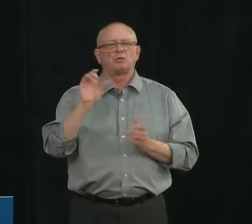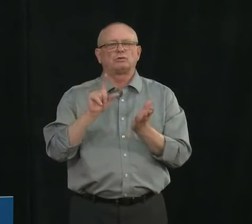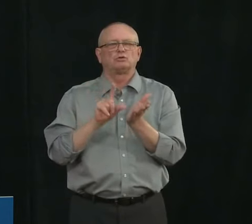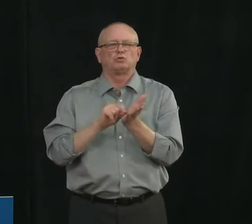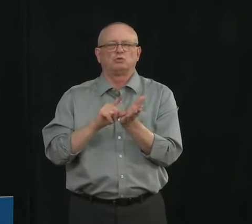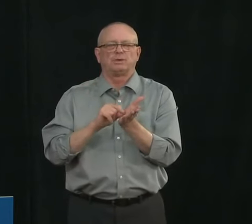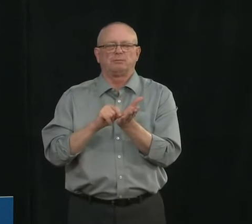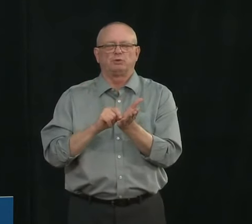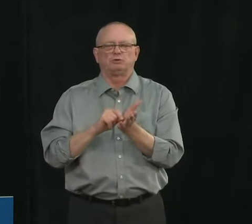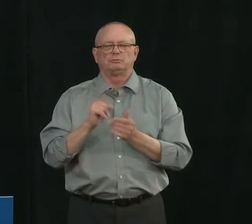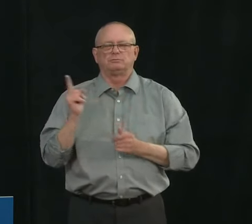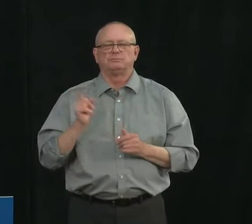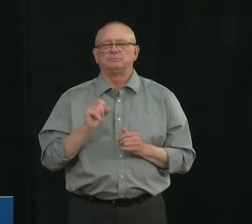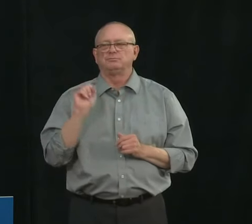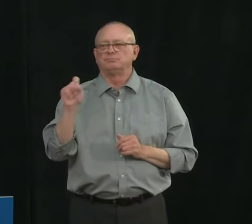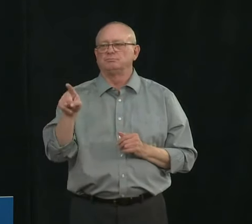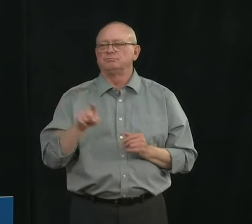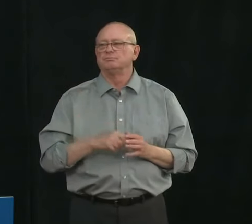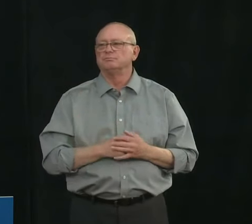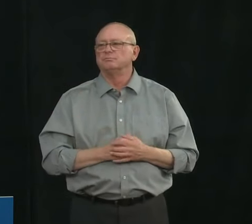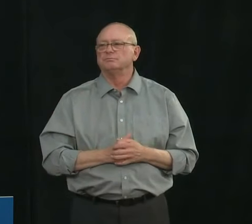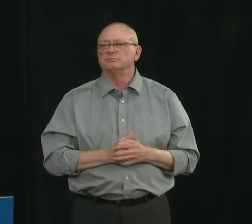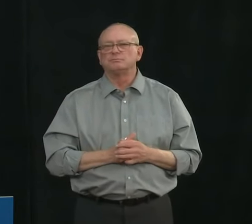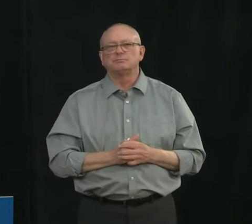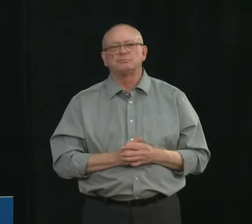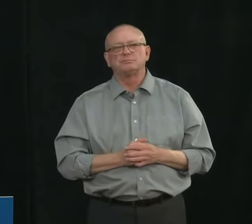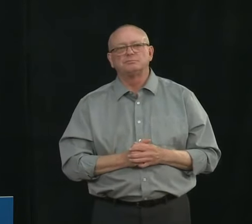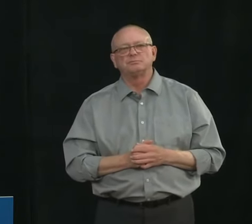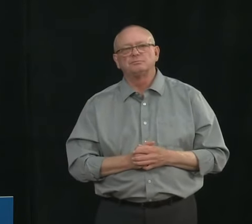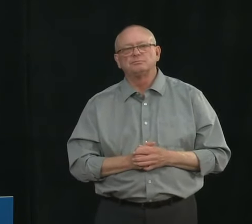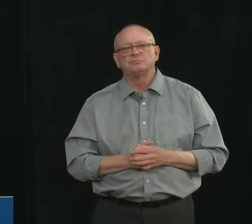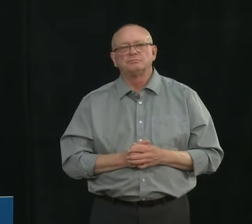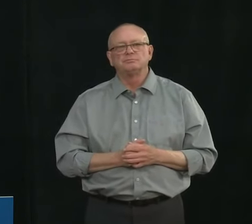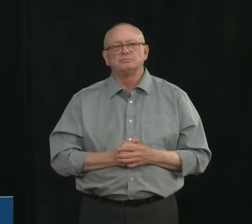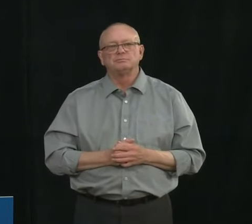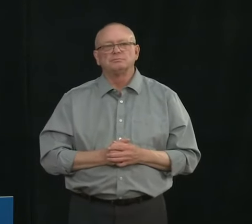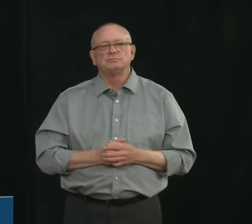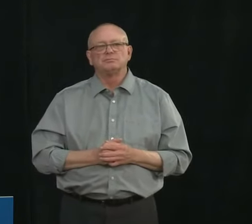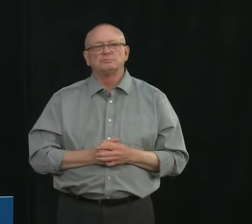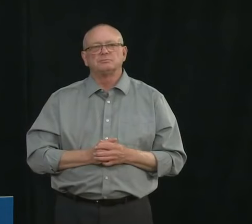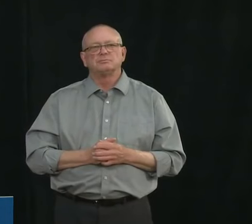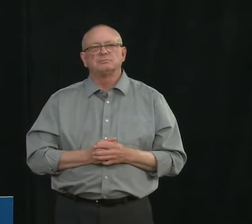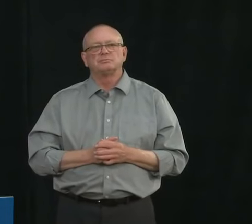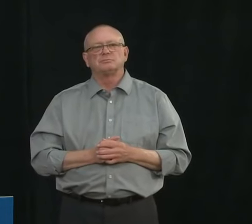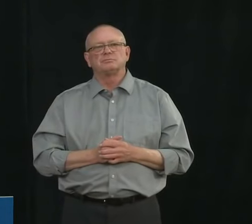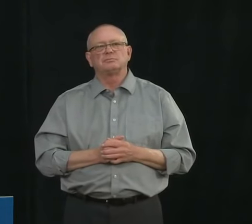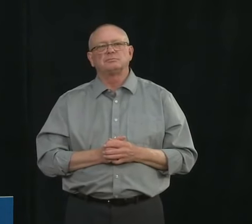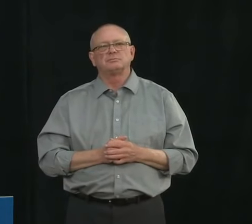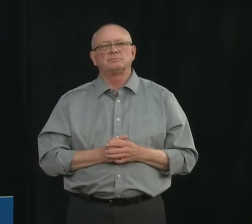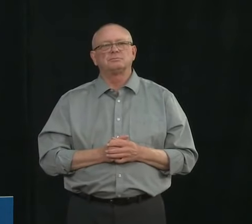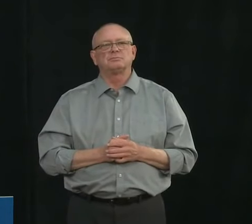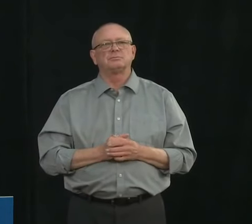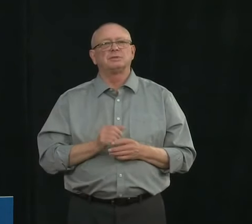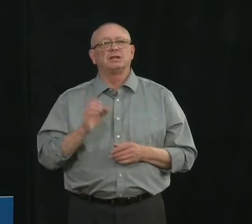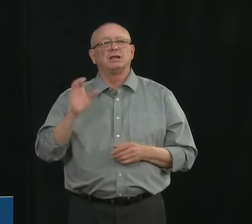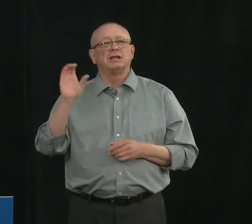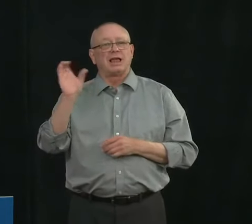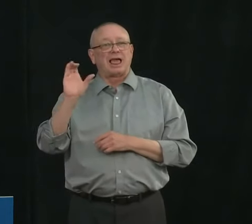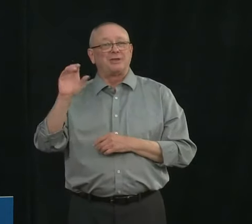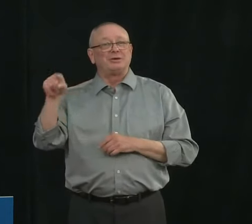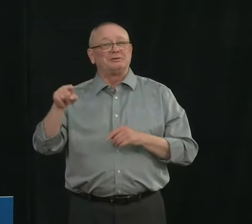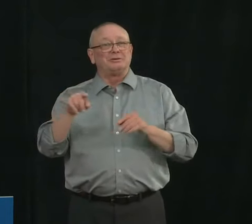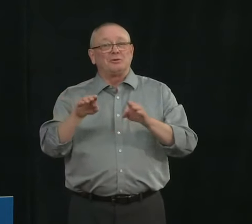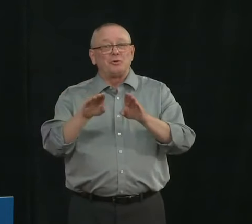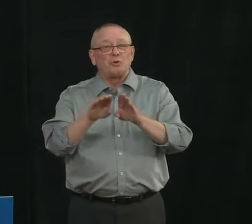Hi Dr. Henshaw. Many businesses in Calgary including restaurants and barbershops obviously reopened this week. We're seeing a lot of